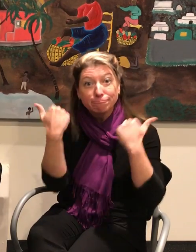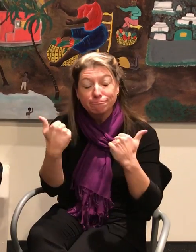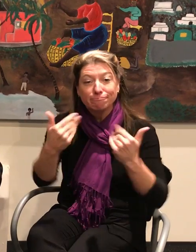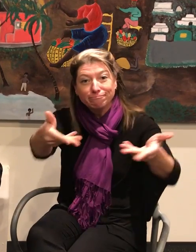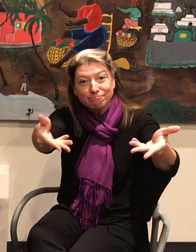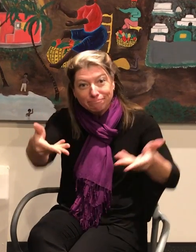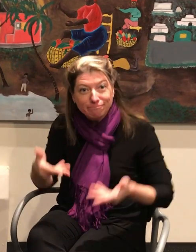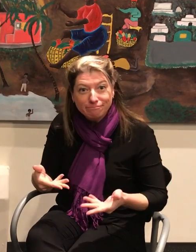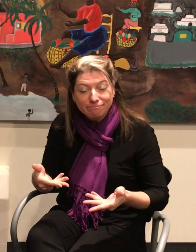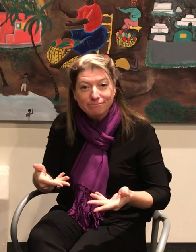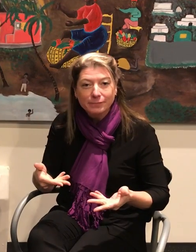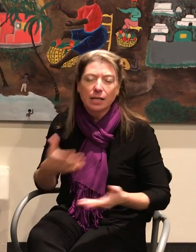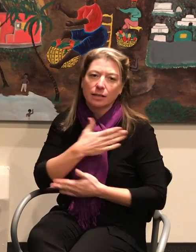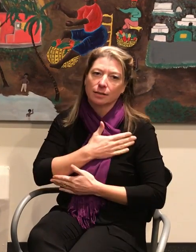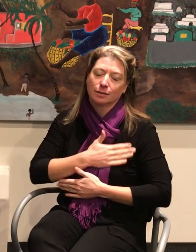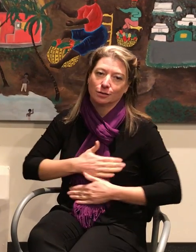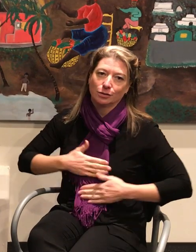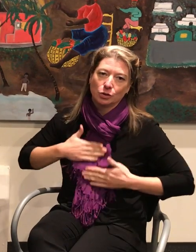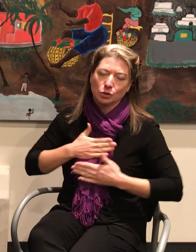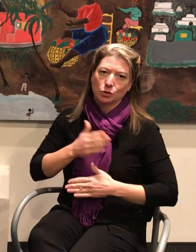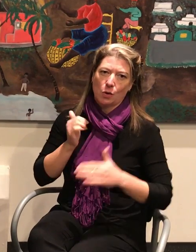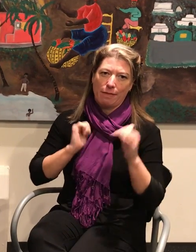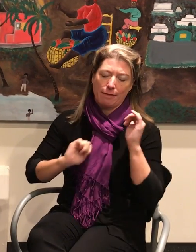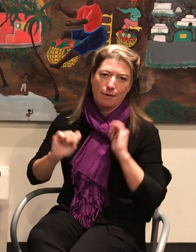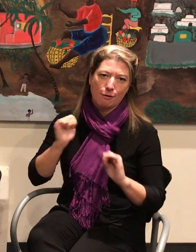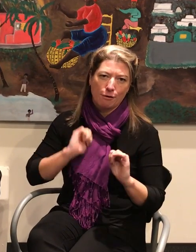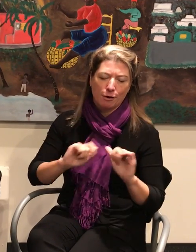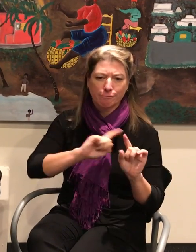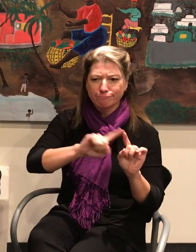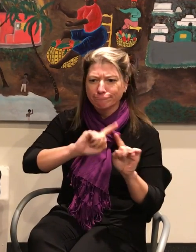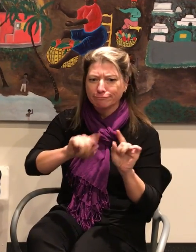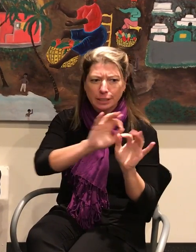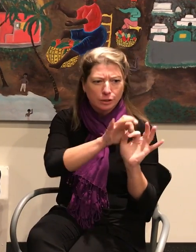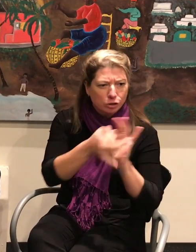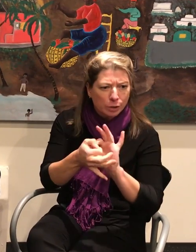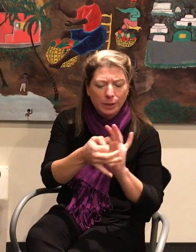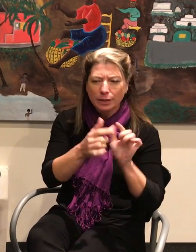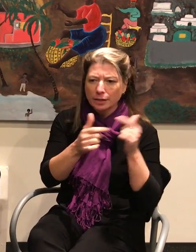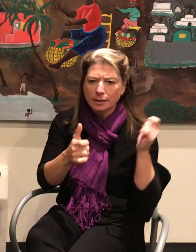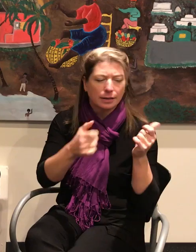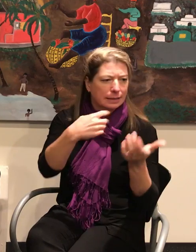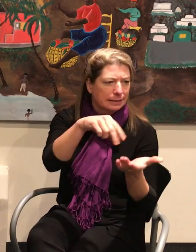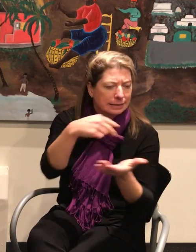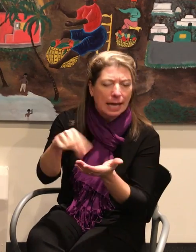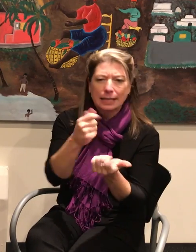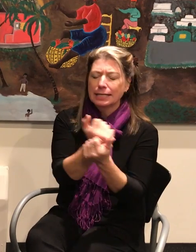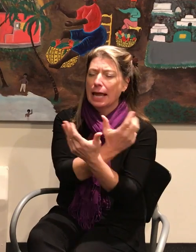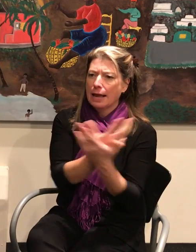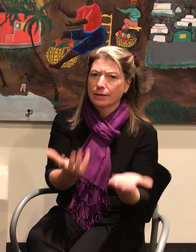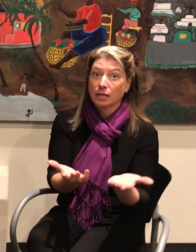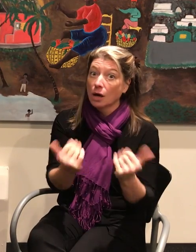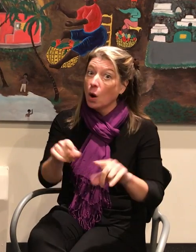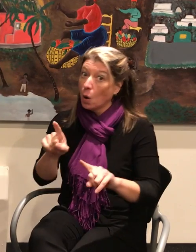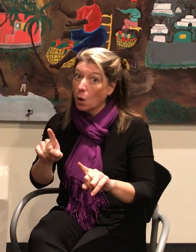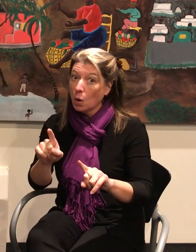down and enjoy as much theater dance and performance art as you can oh and one last thing